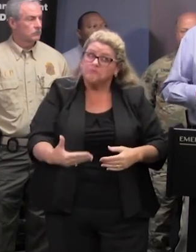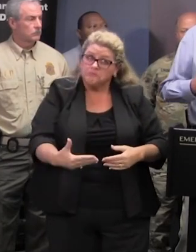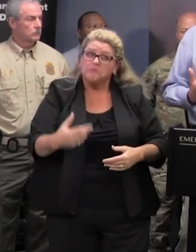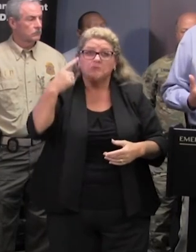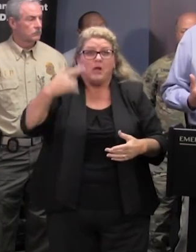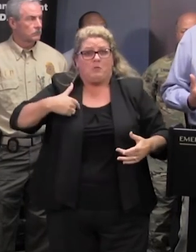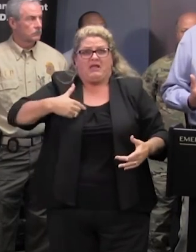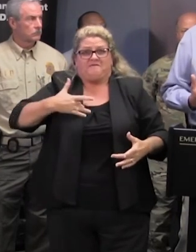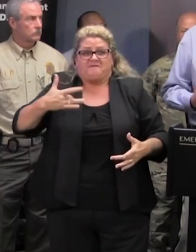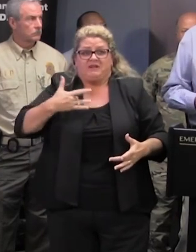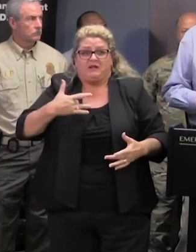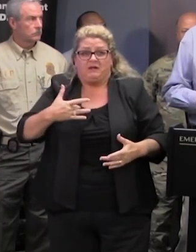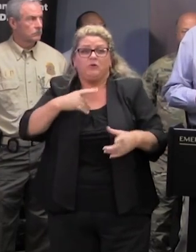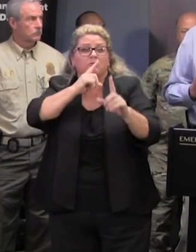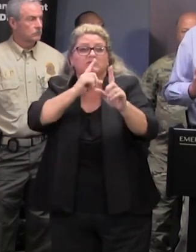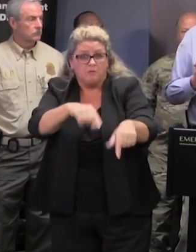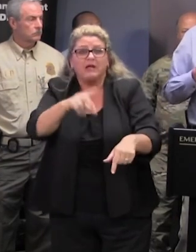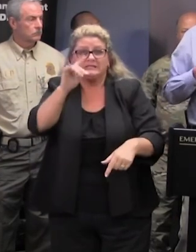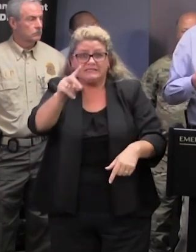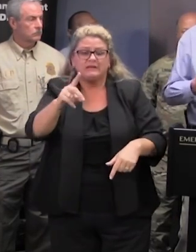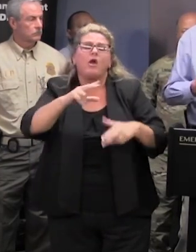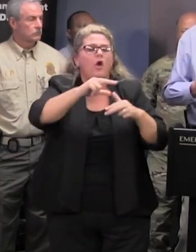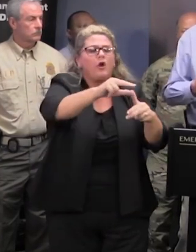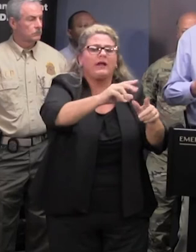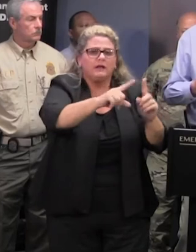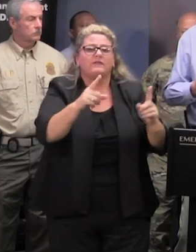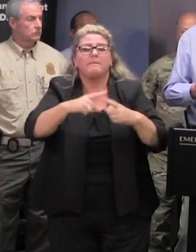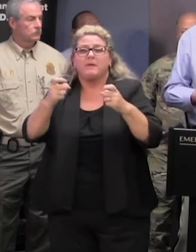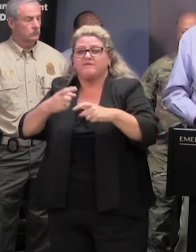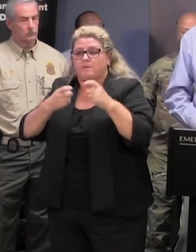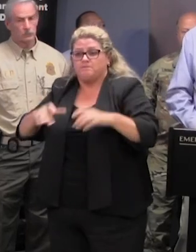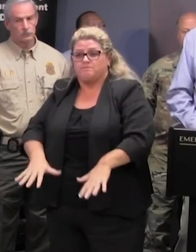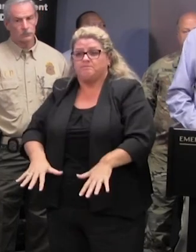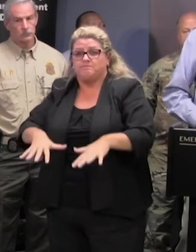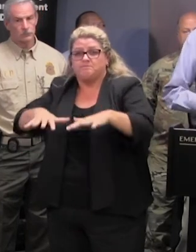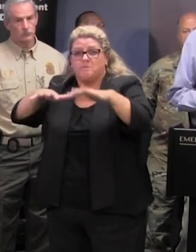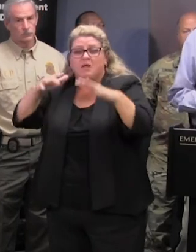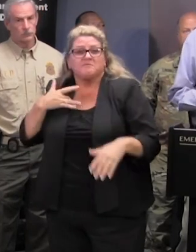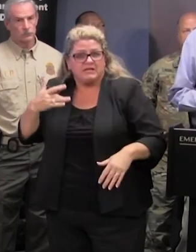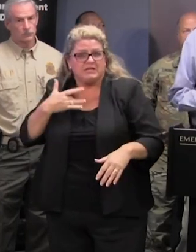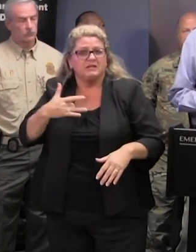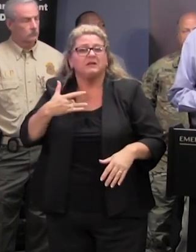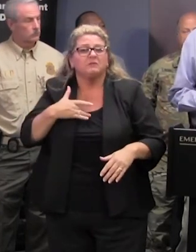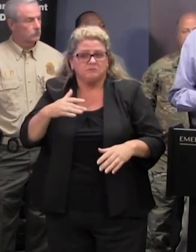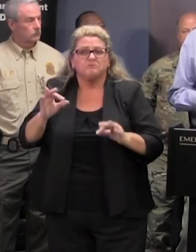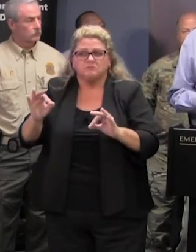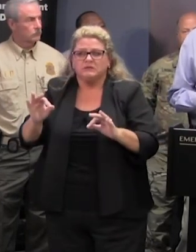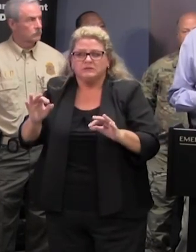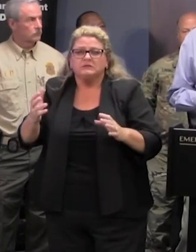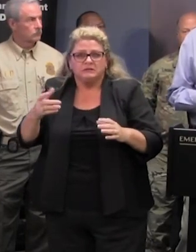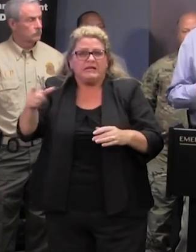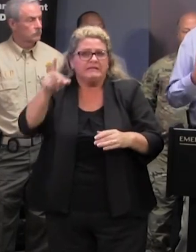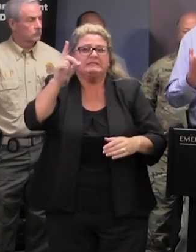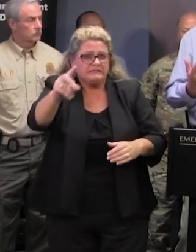from a flood standpoint not from the storm but specifically from the flood standpoint of people in those effective areas leaving